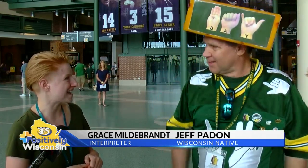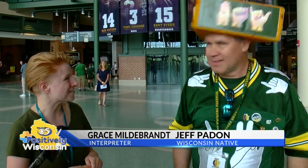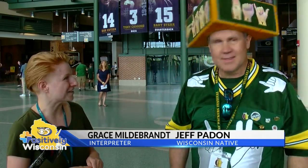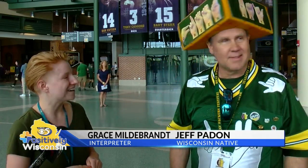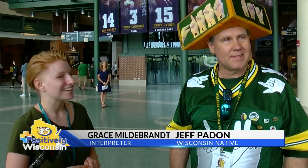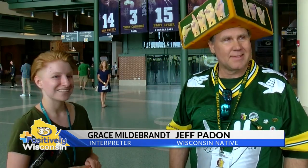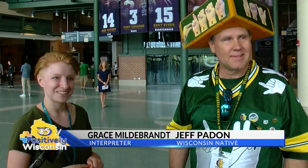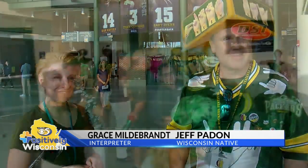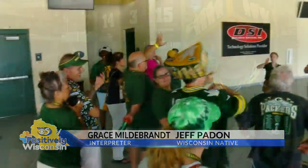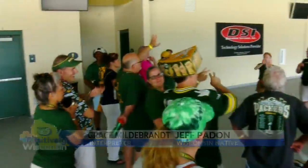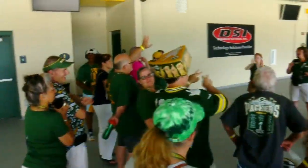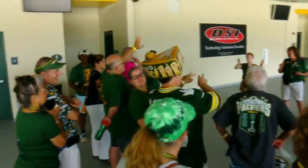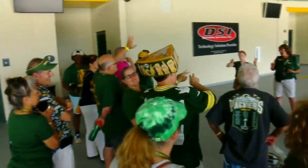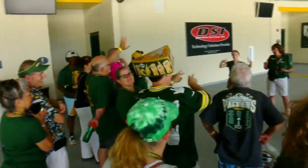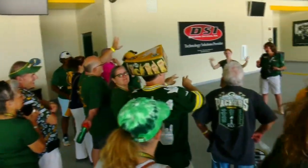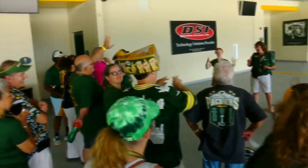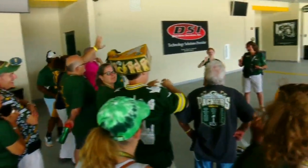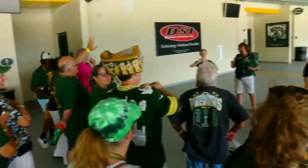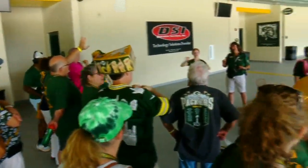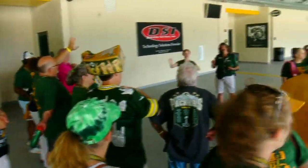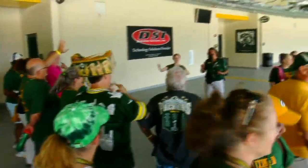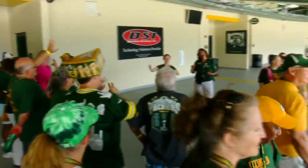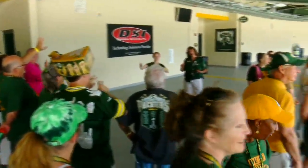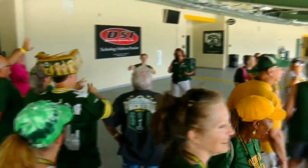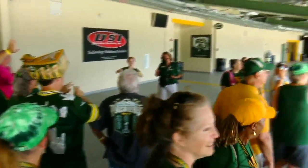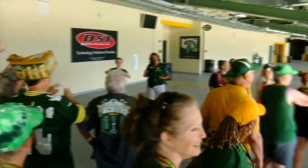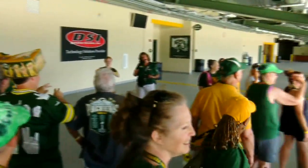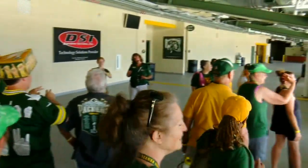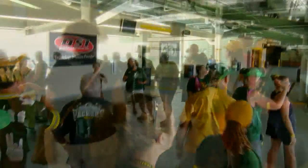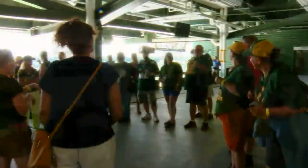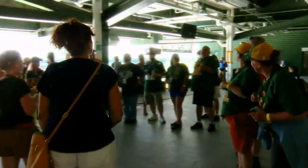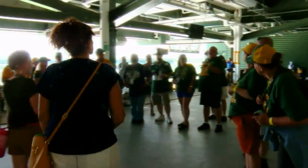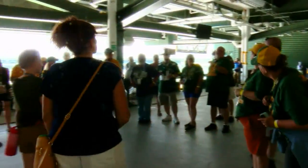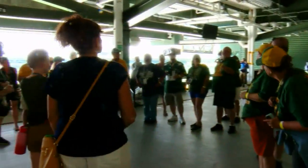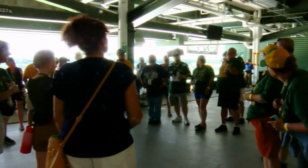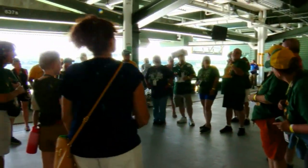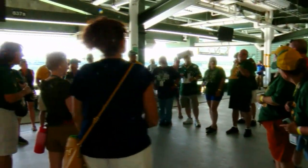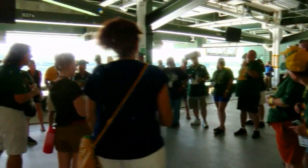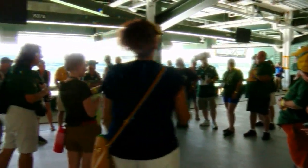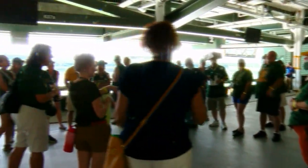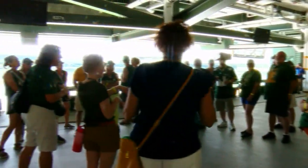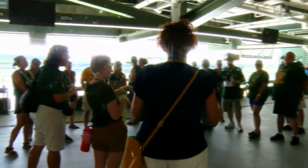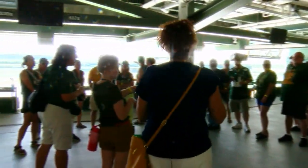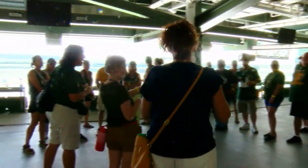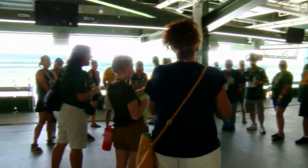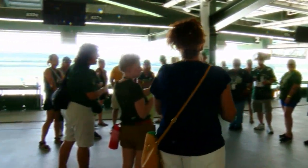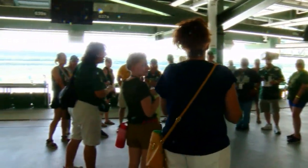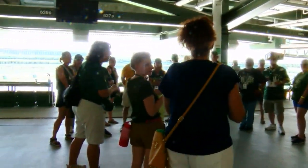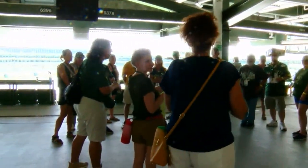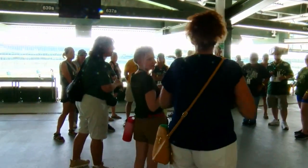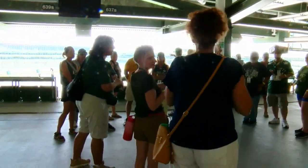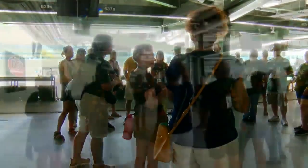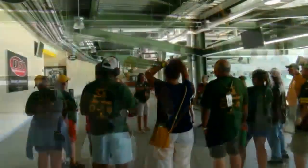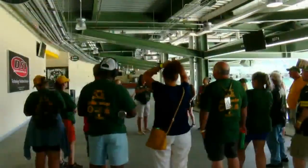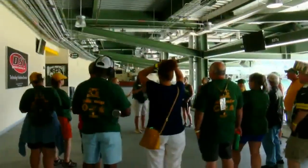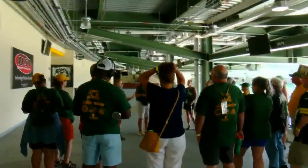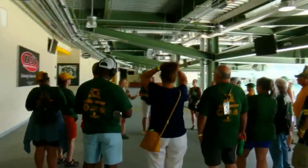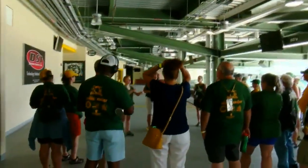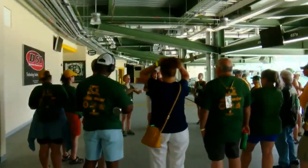together. A banquet is set for the fans tomorrow with former Packer Chester Markle as a guest speaker.